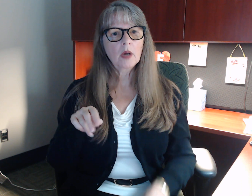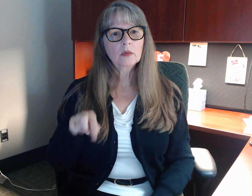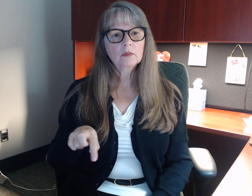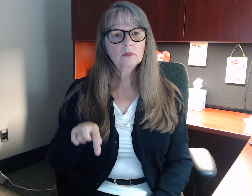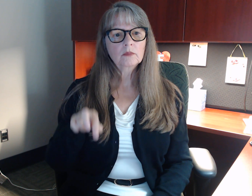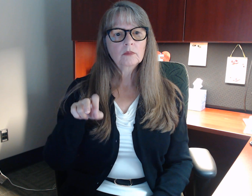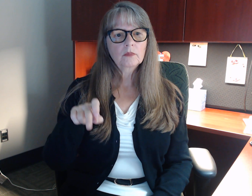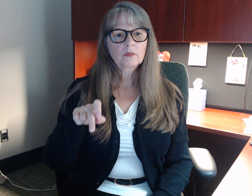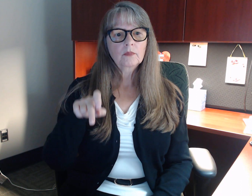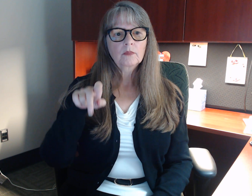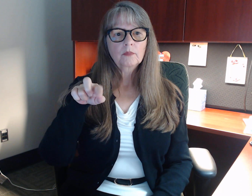form that she pulls out. Yeah.